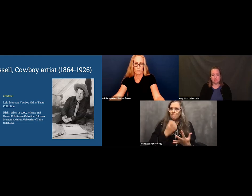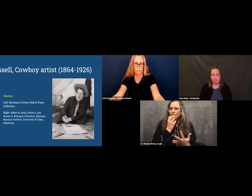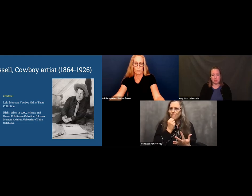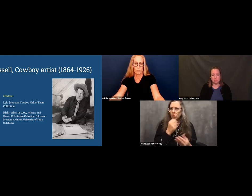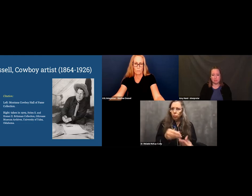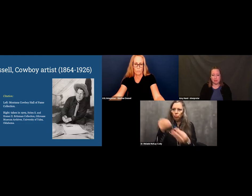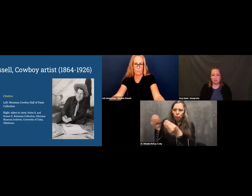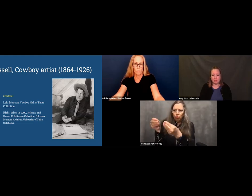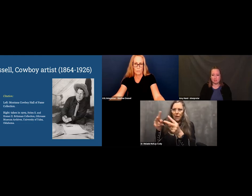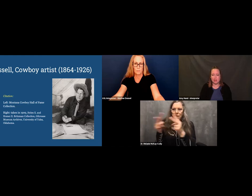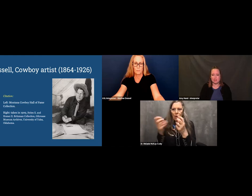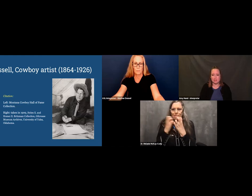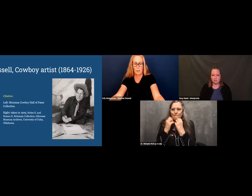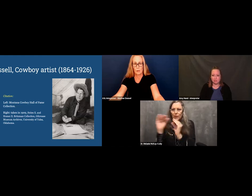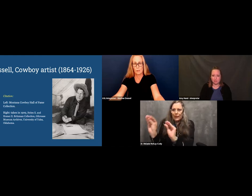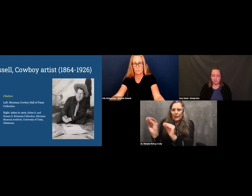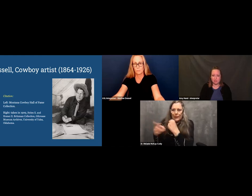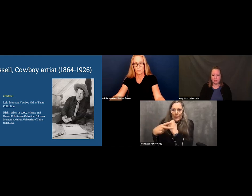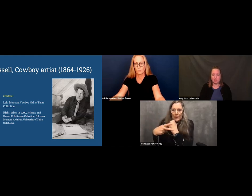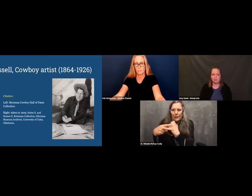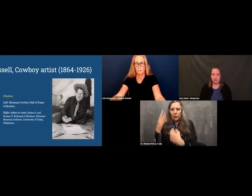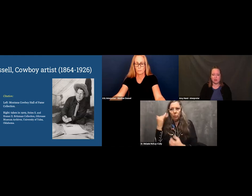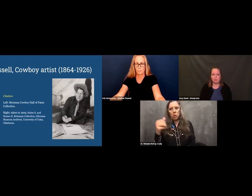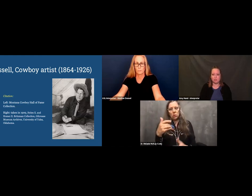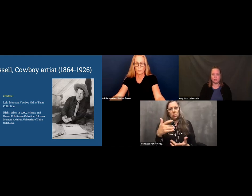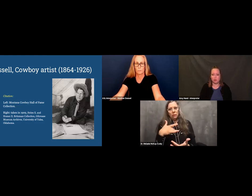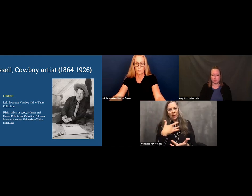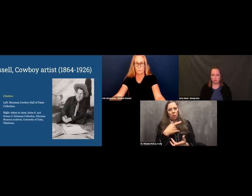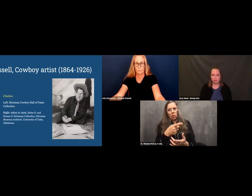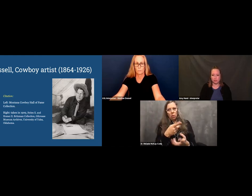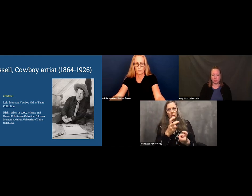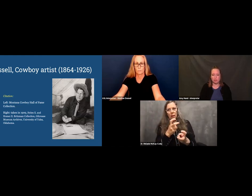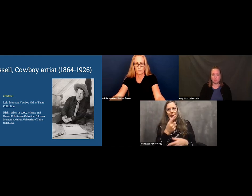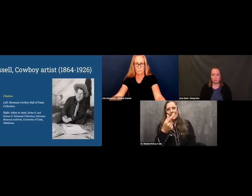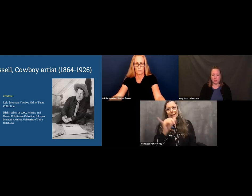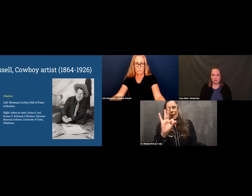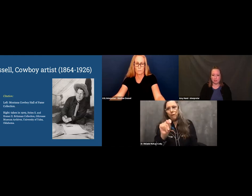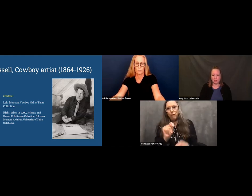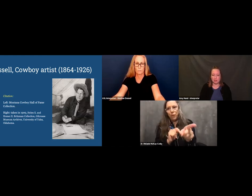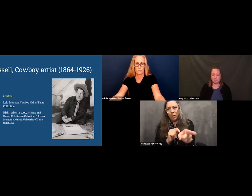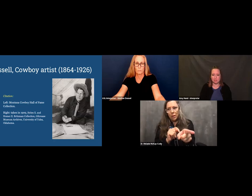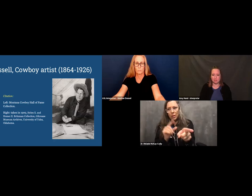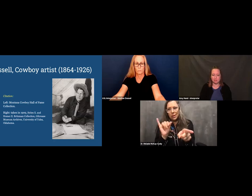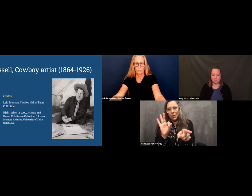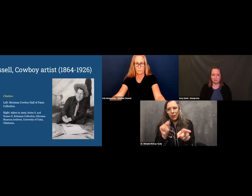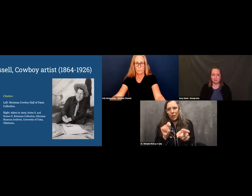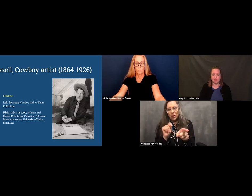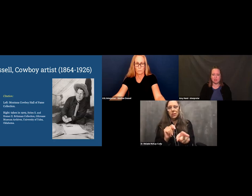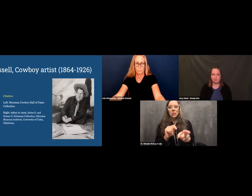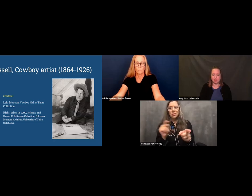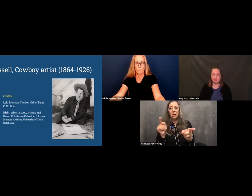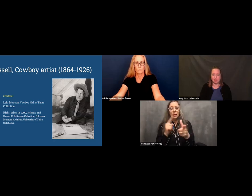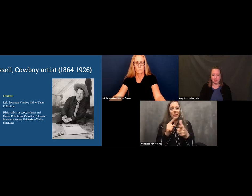He gave them paintings as gifts. They very much treasured those paintings and those gifts.